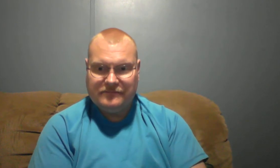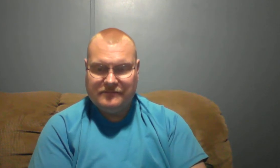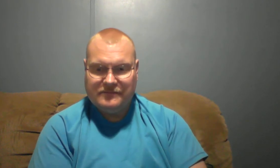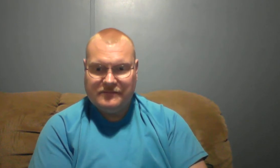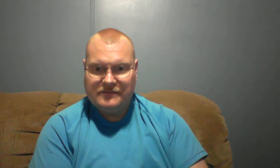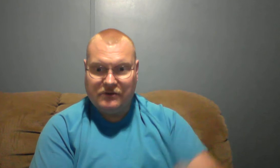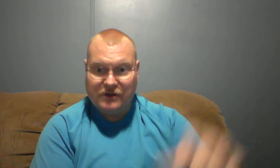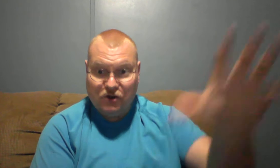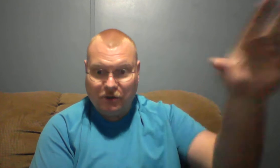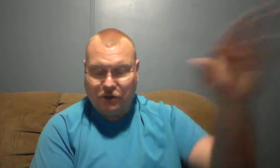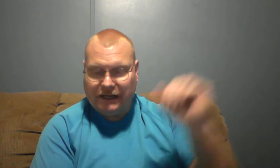You know, the uber grace.